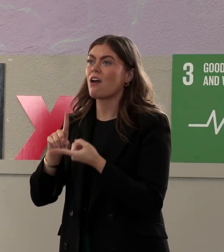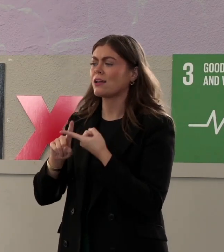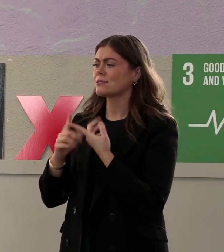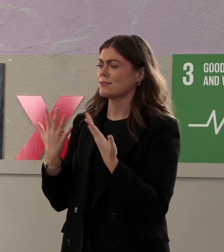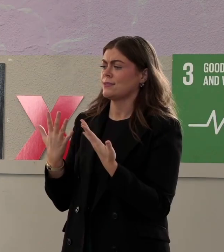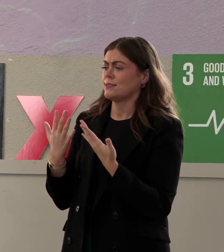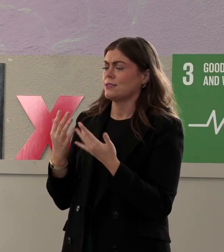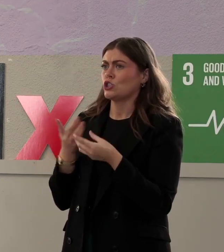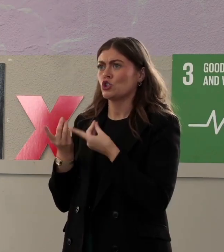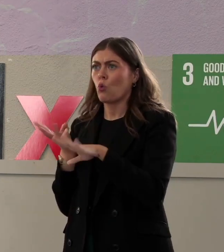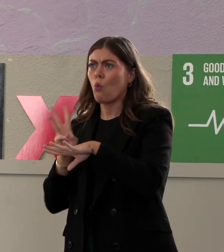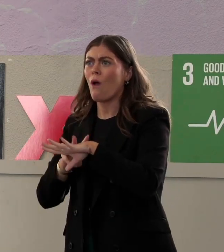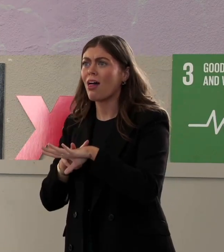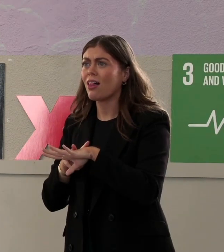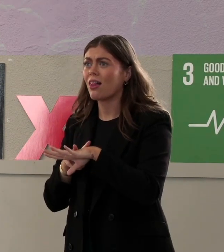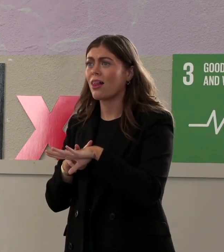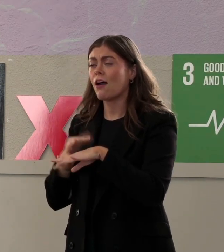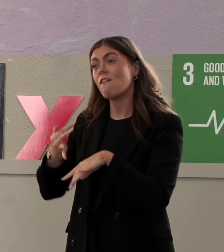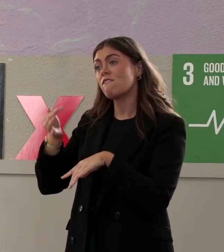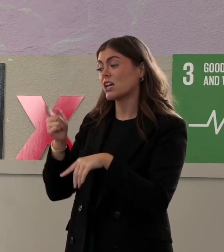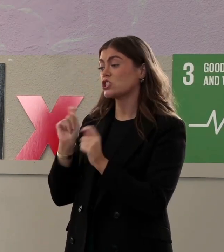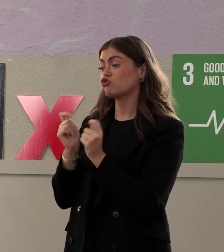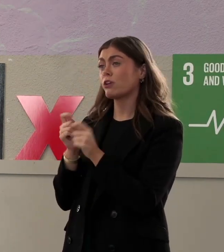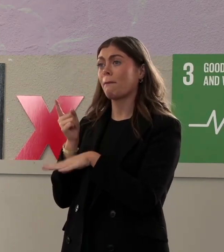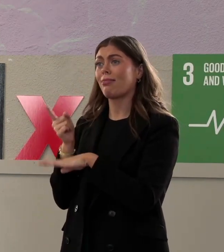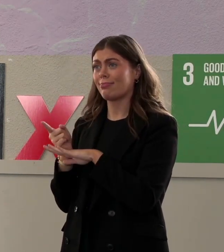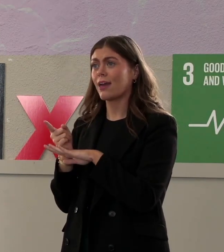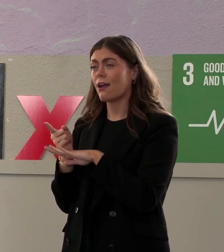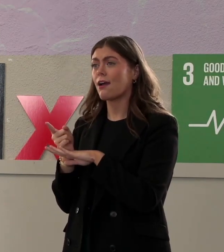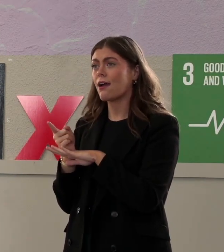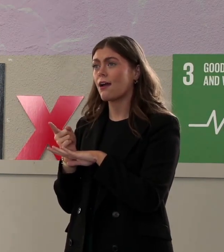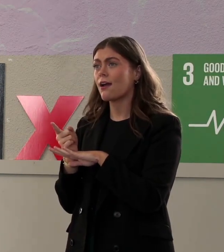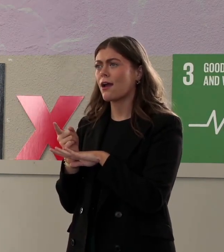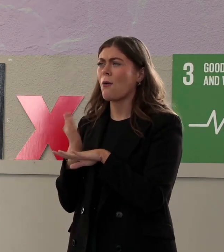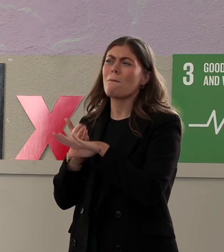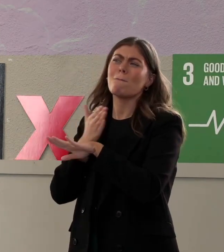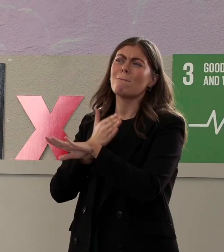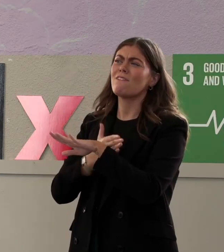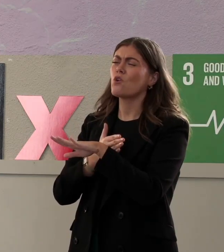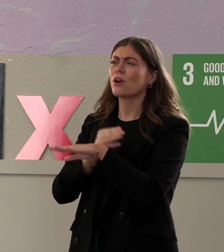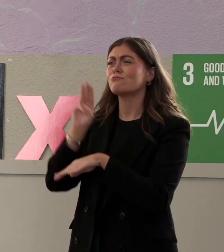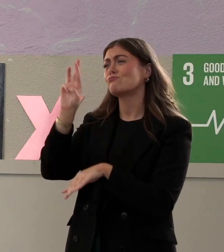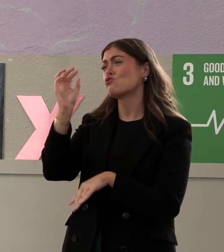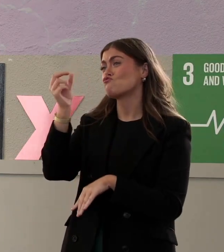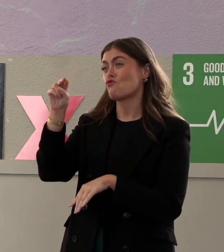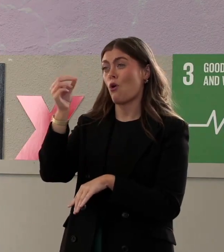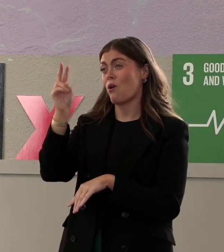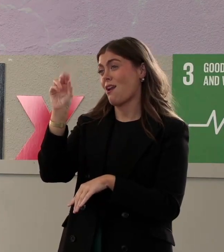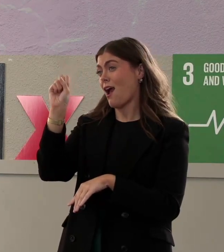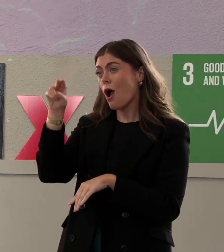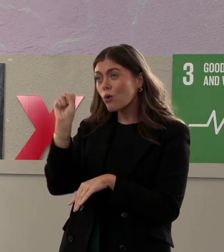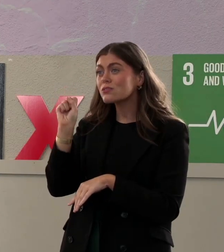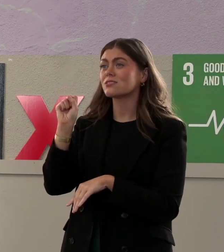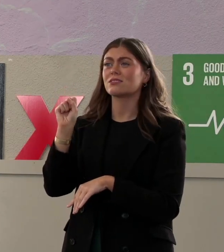And I found my people there because it was an American part of everything. It was before pronouns. It was